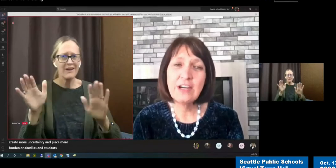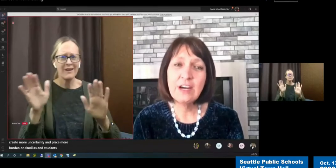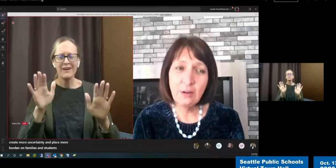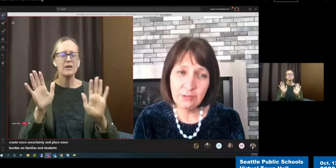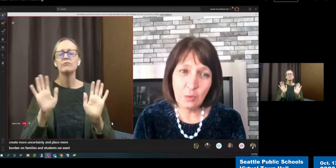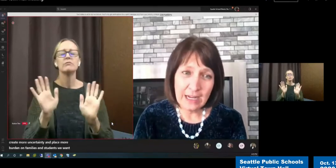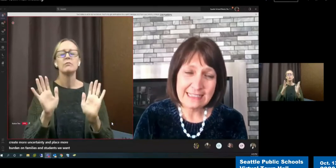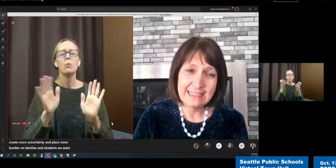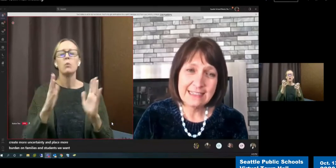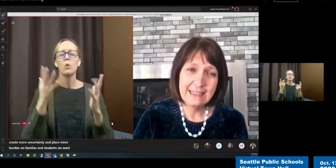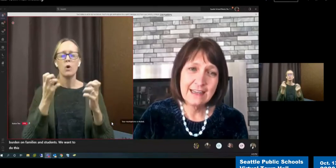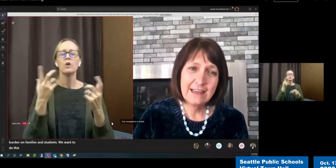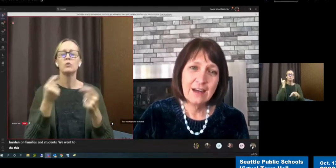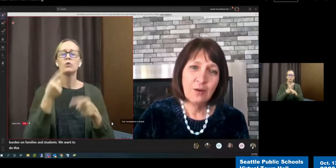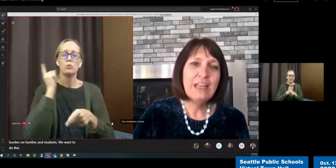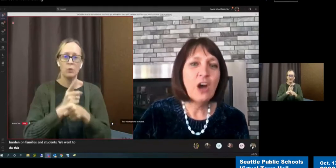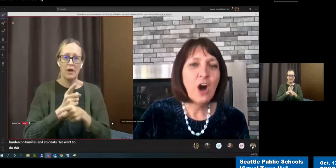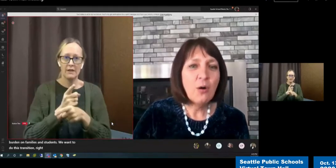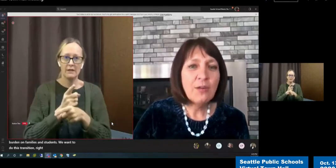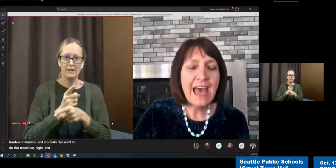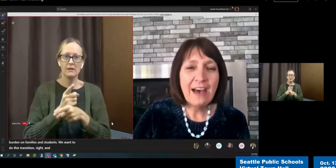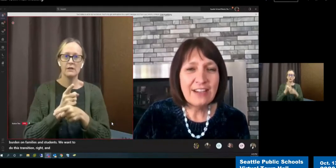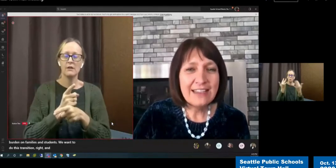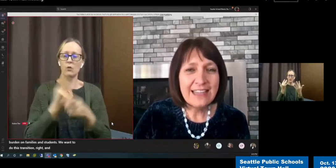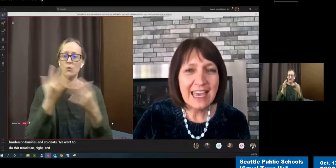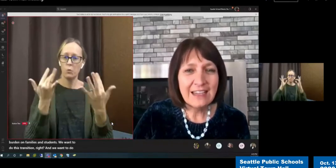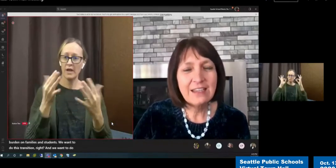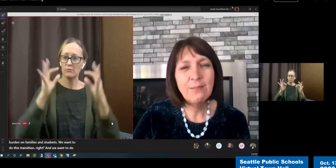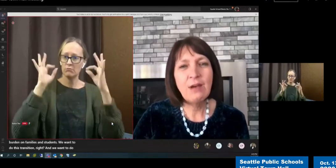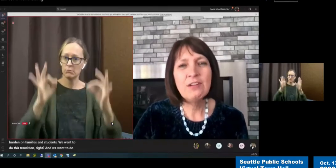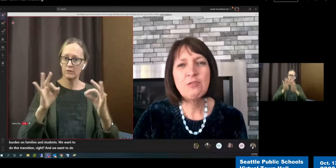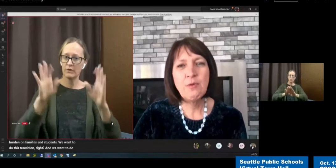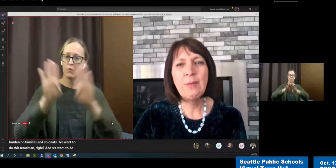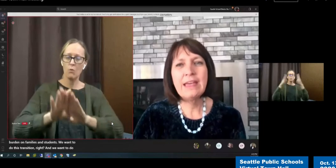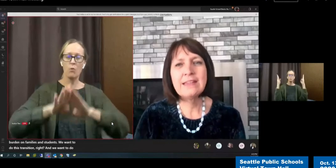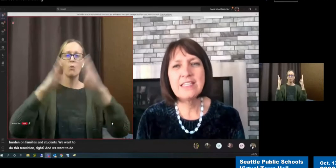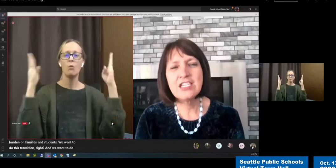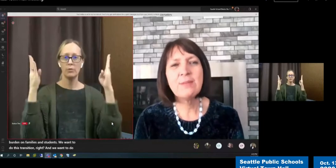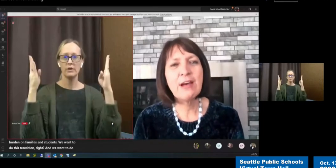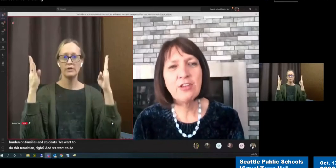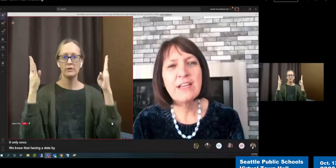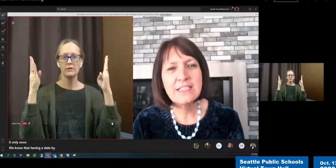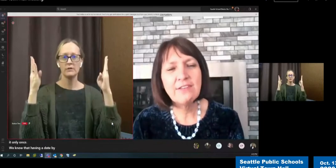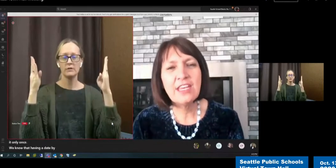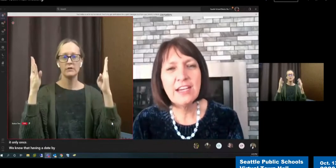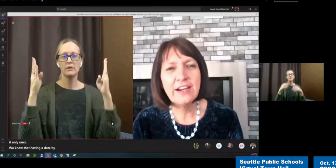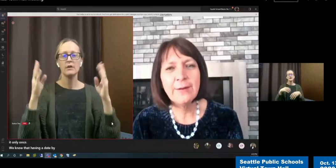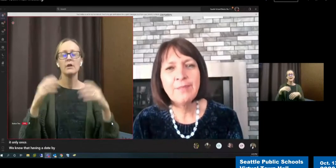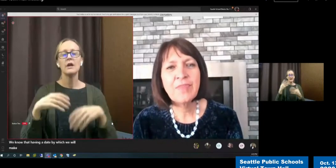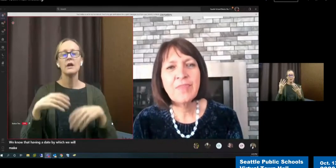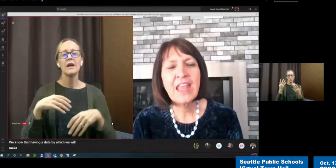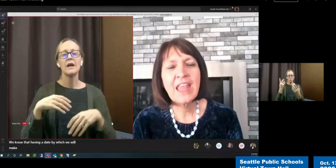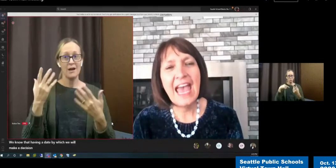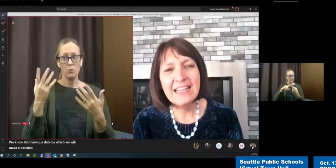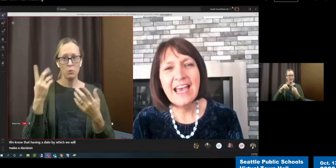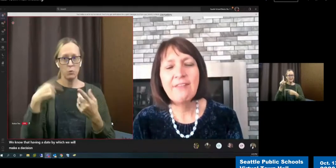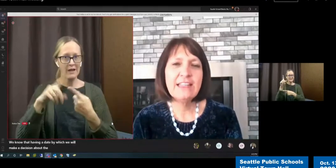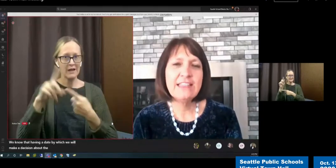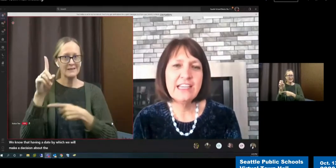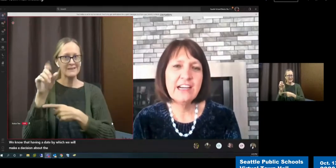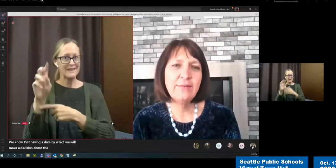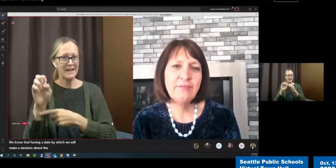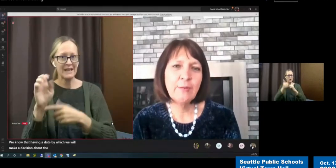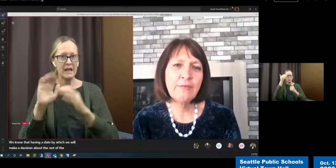to do it only once. We know that having a date by which we will make a decision about the rest of the year. And have the